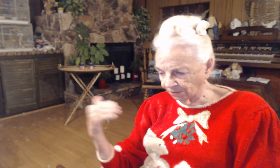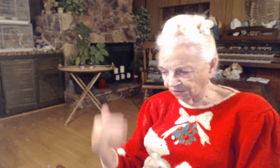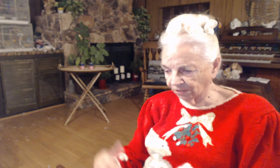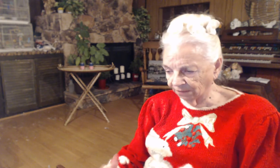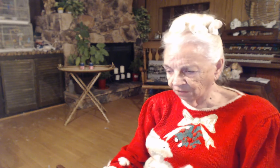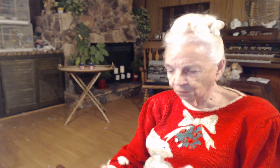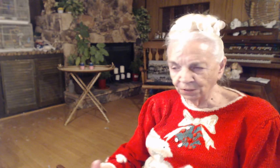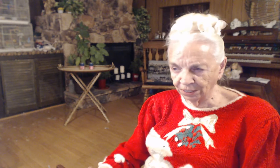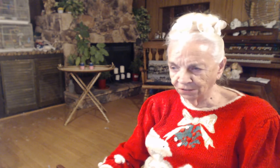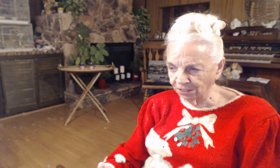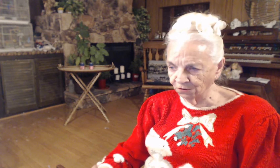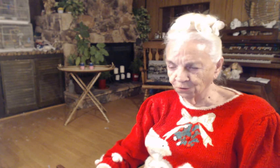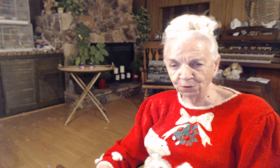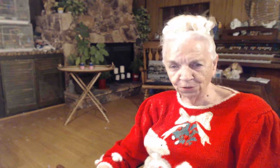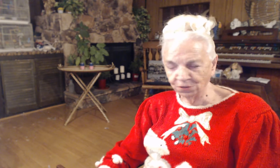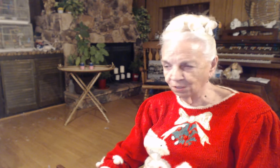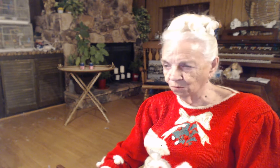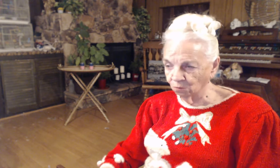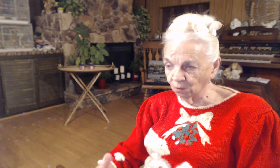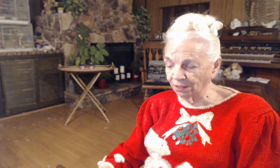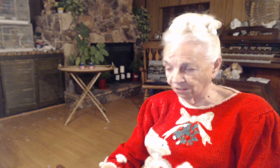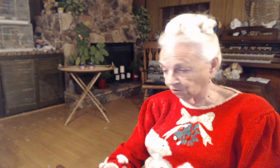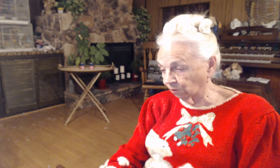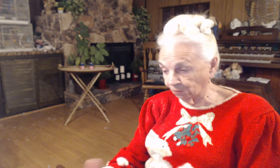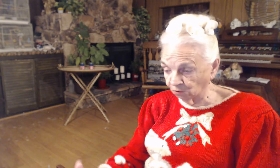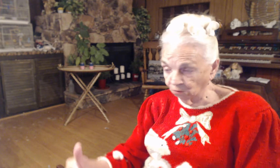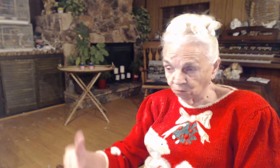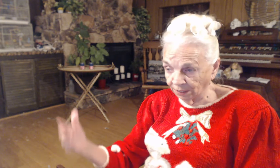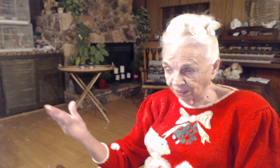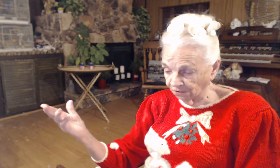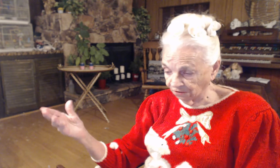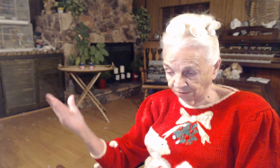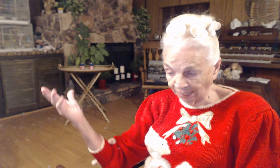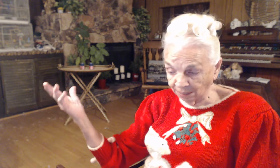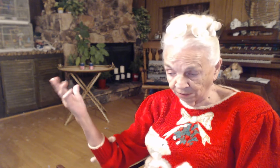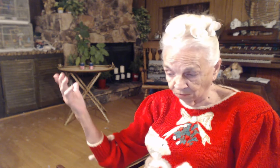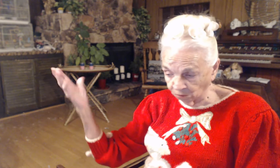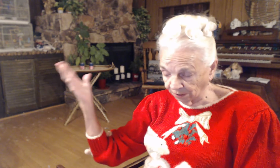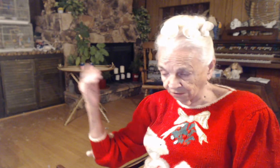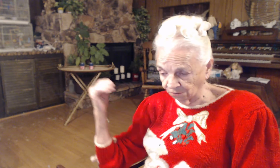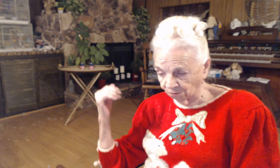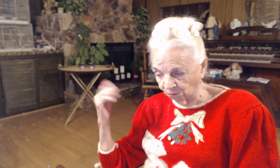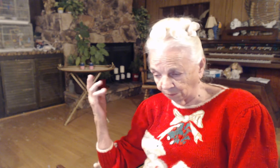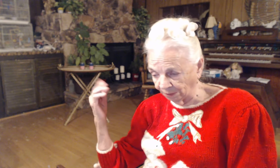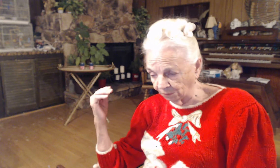giving you the details so you can see what is scriptural. What is habit. What is what people do.